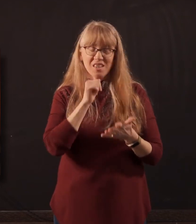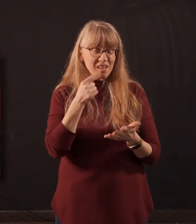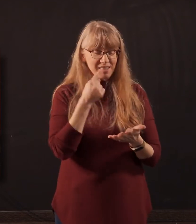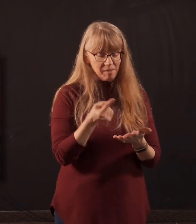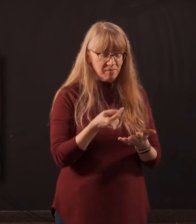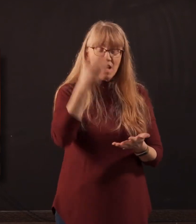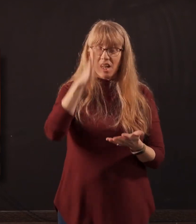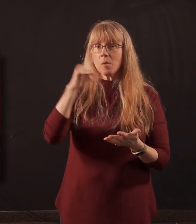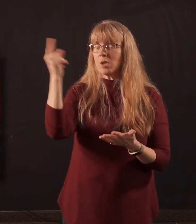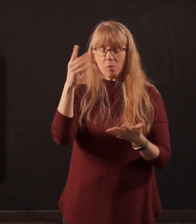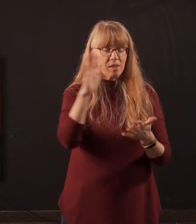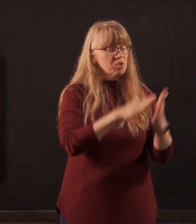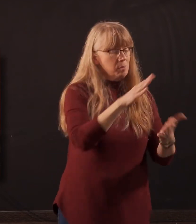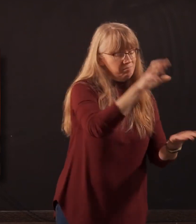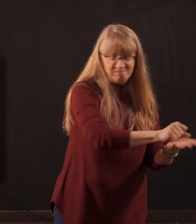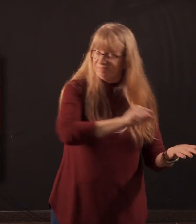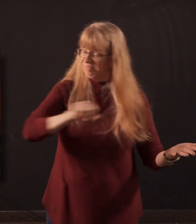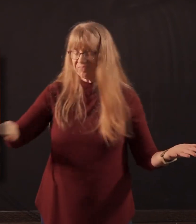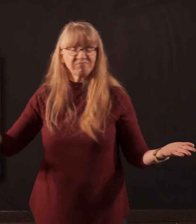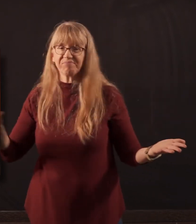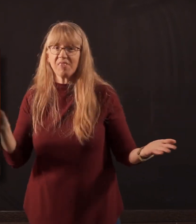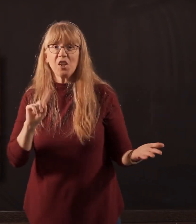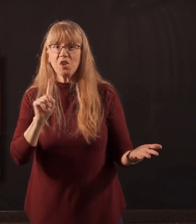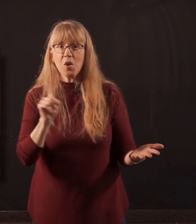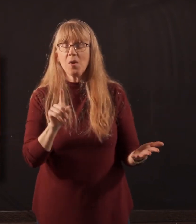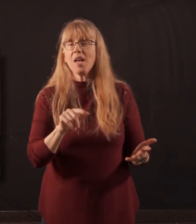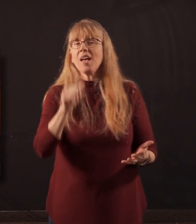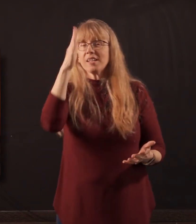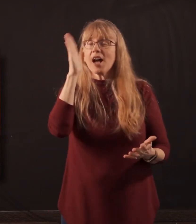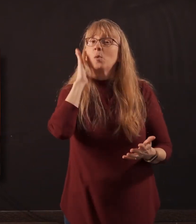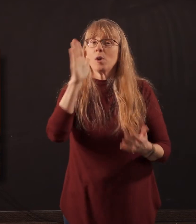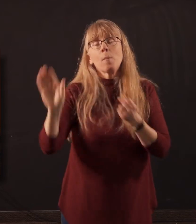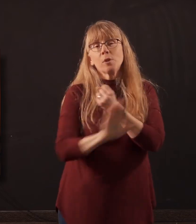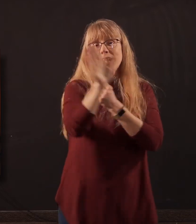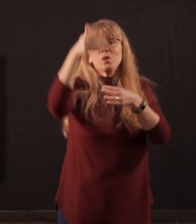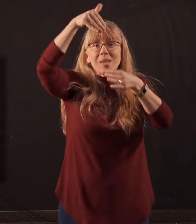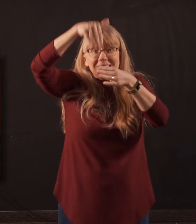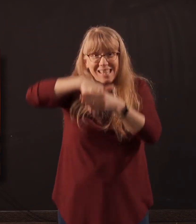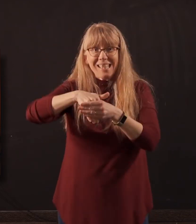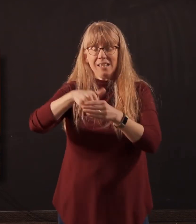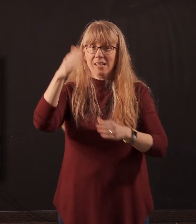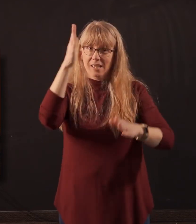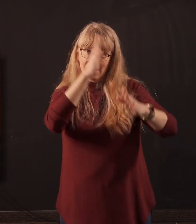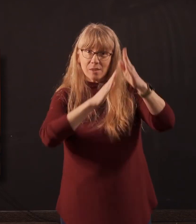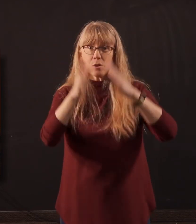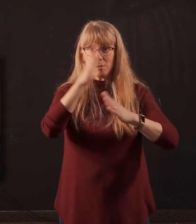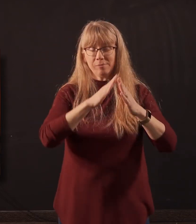God will always take away the storm, but that he will protect you in the storm. God may not